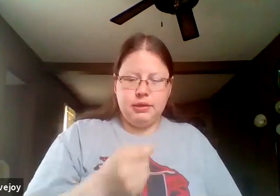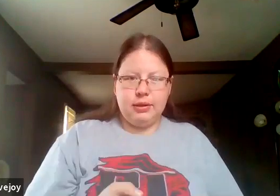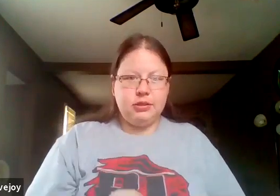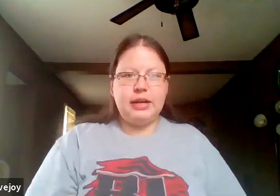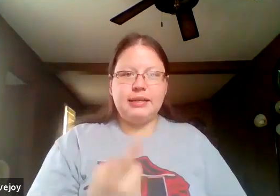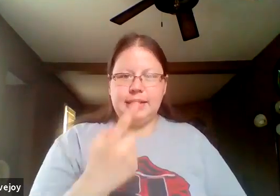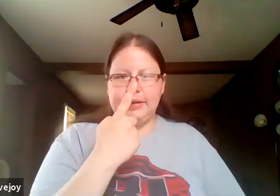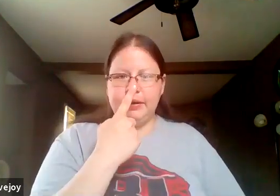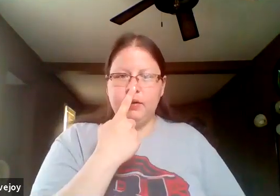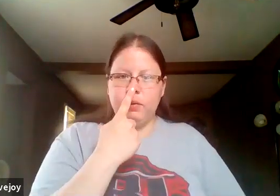Let's try that together.